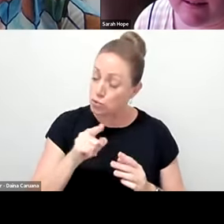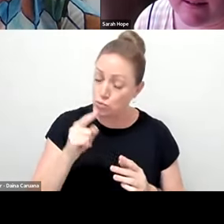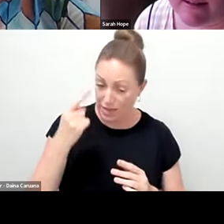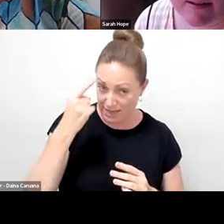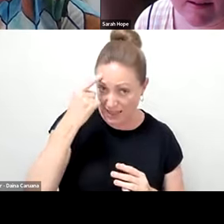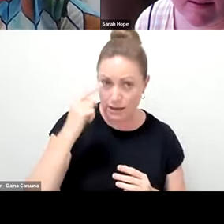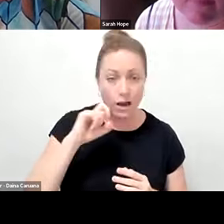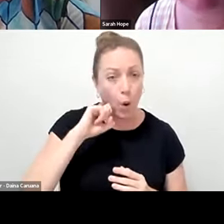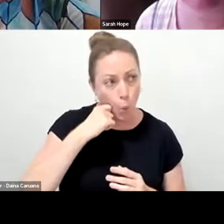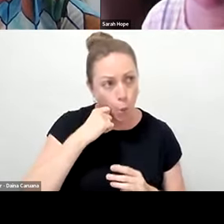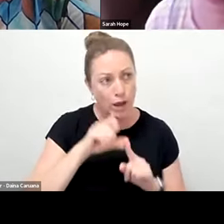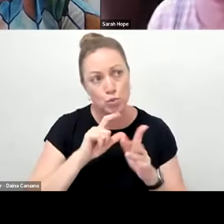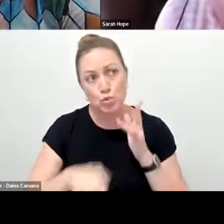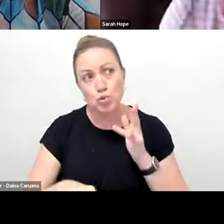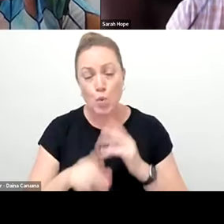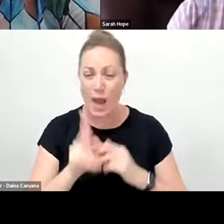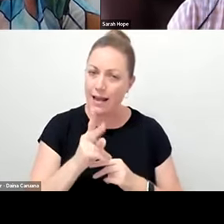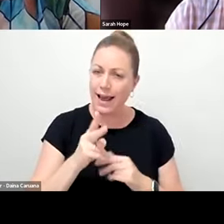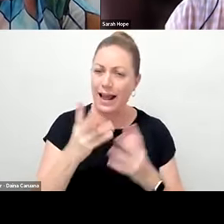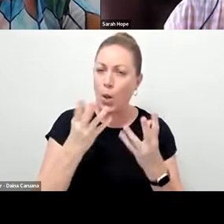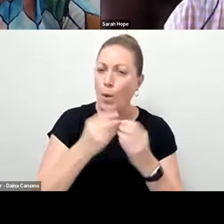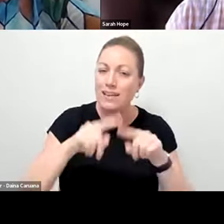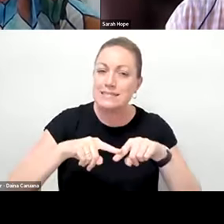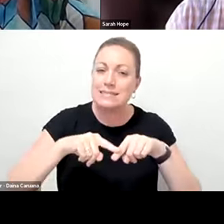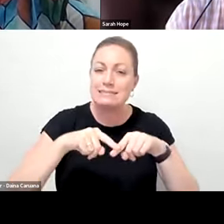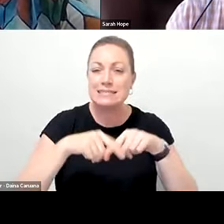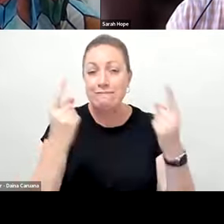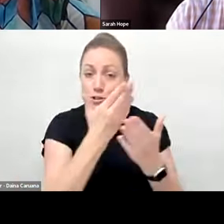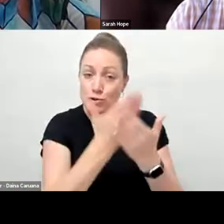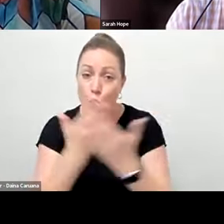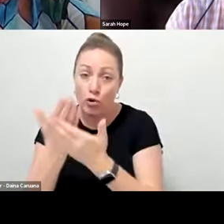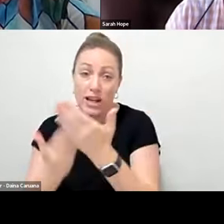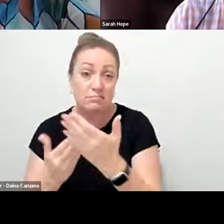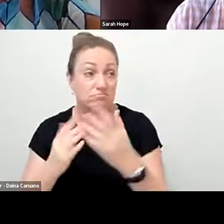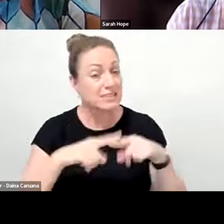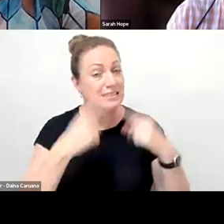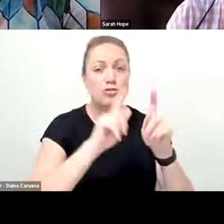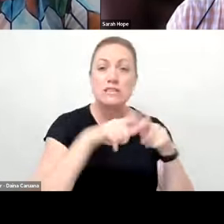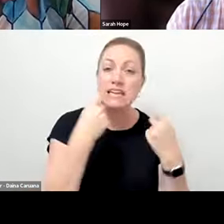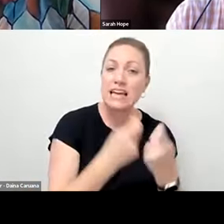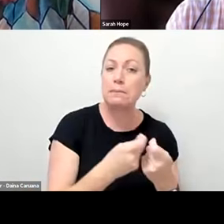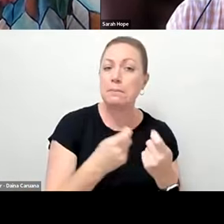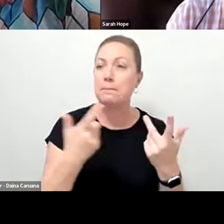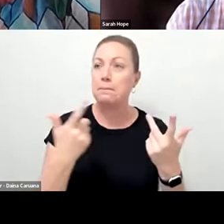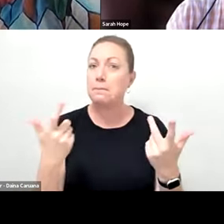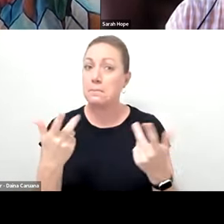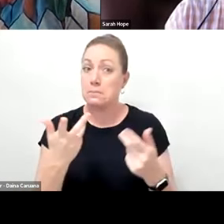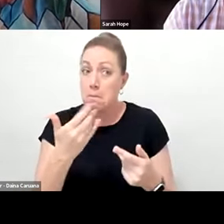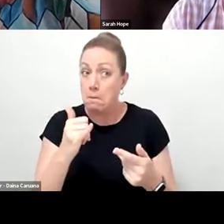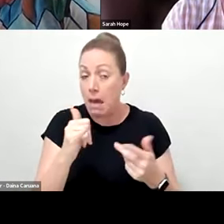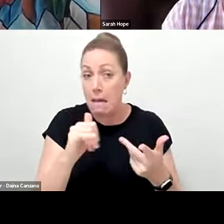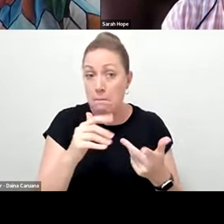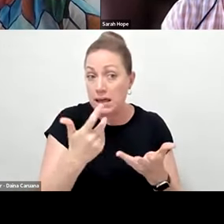with a new play and a new playwright and a new team, like on a semi regular basis or something like that?